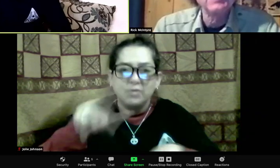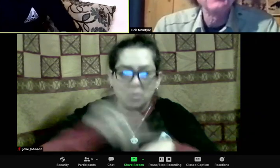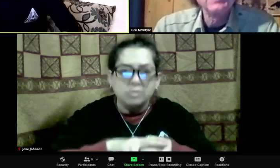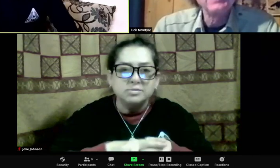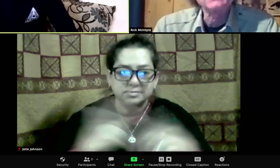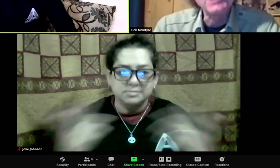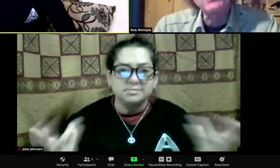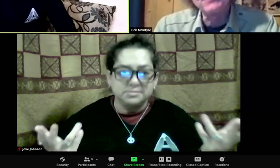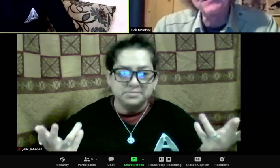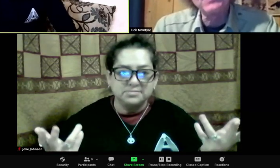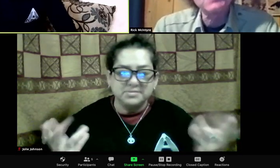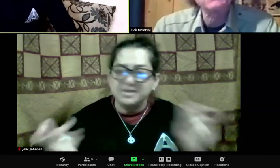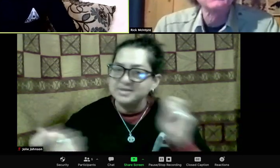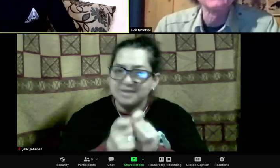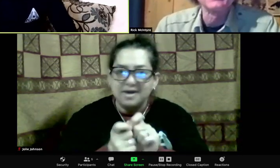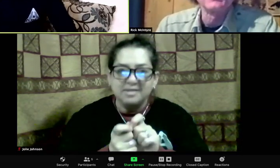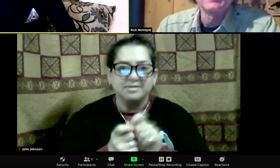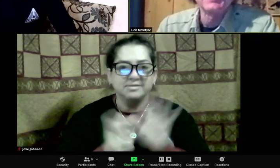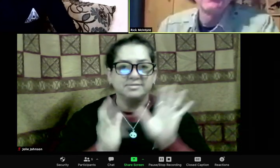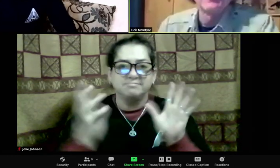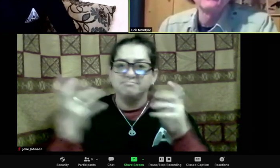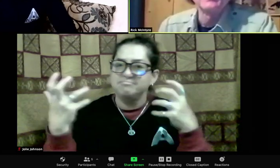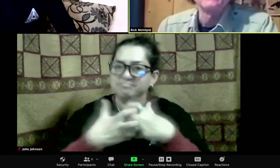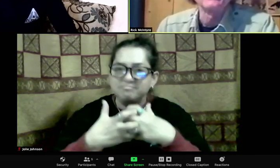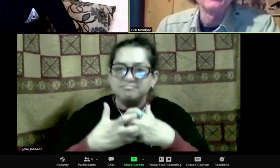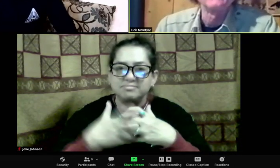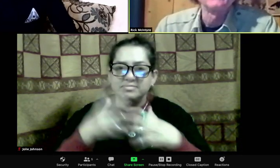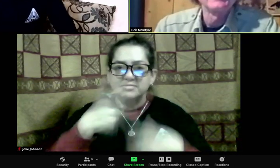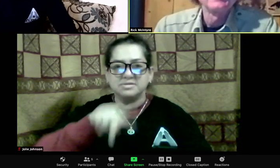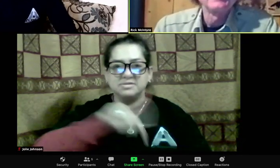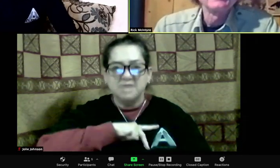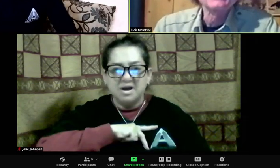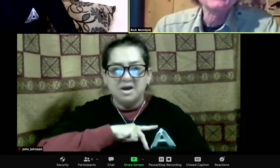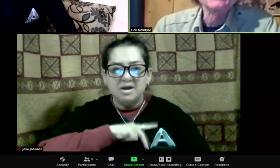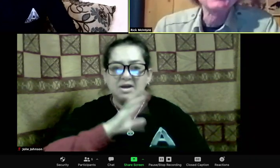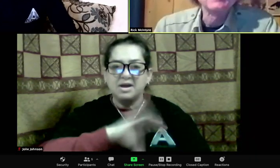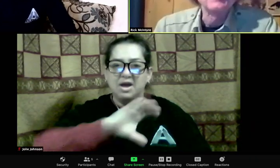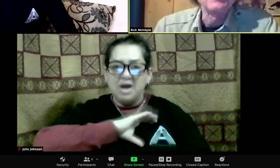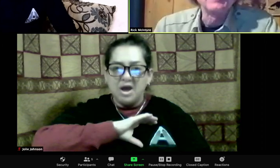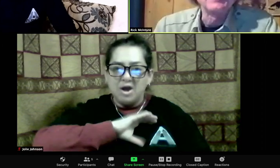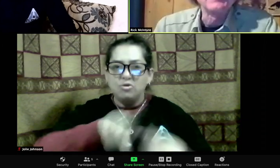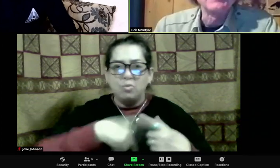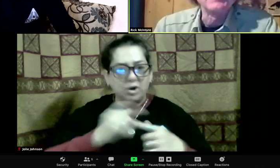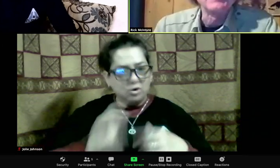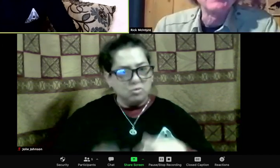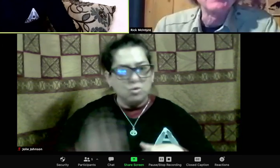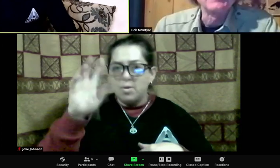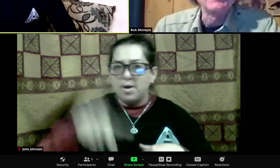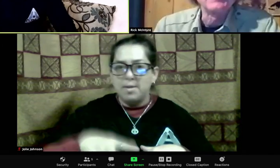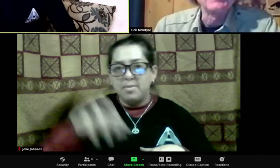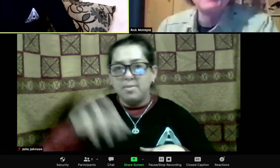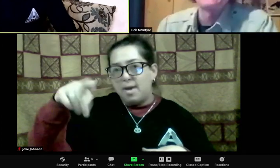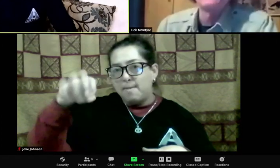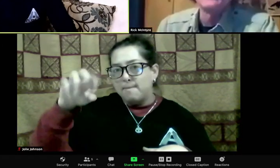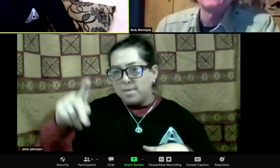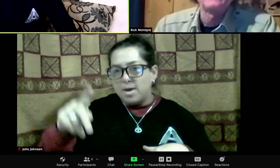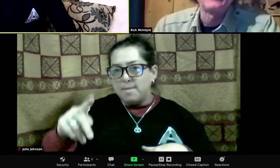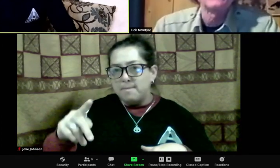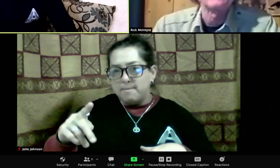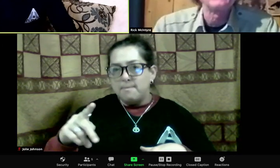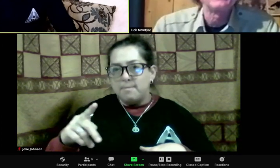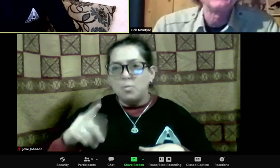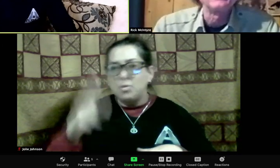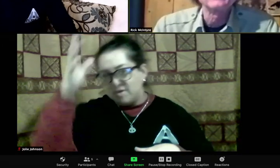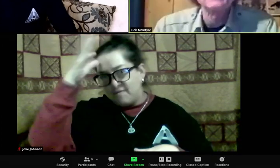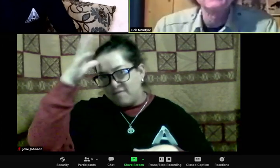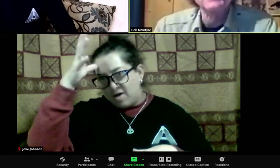before. And when I talked to Mark about this, he knew those pups so well. Mark is an expert at being able to